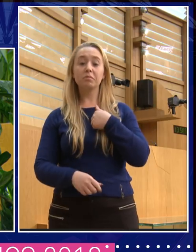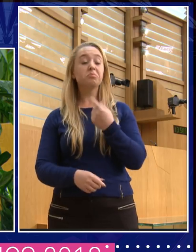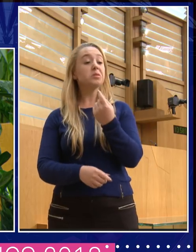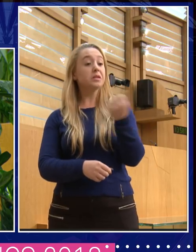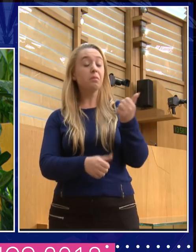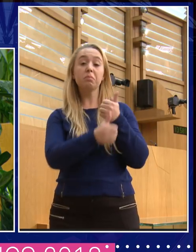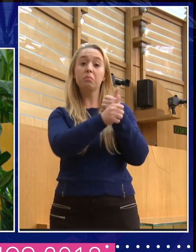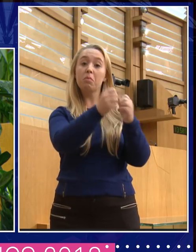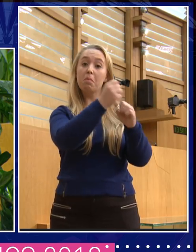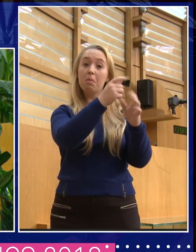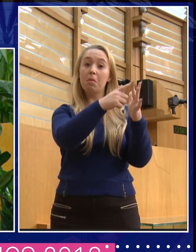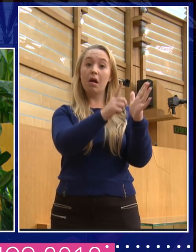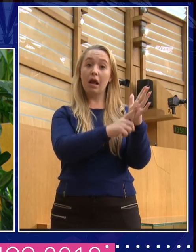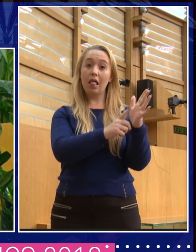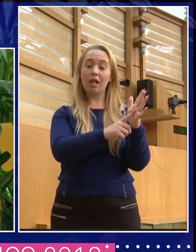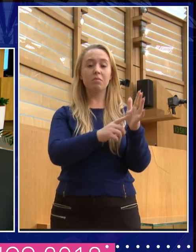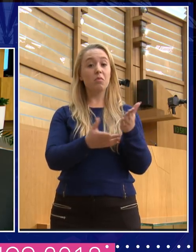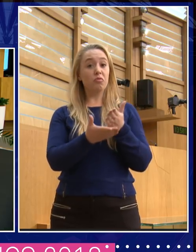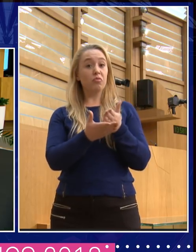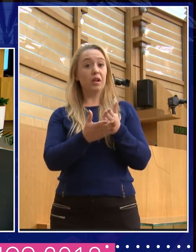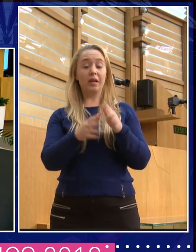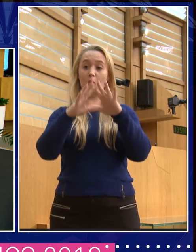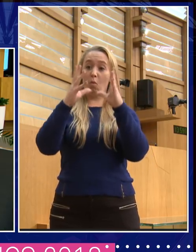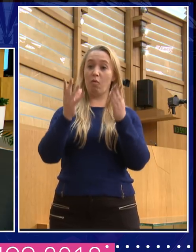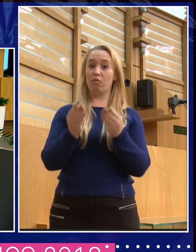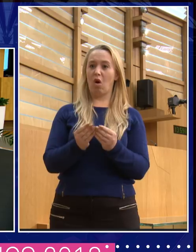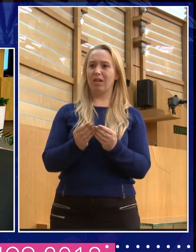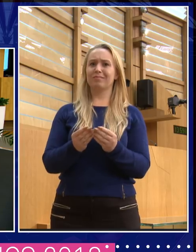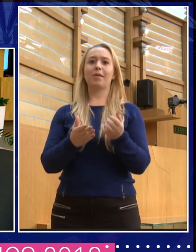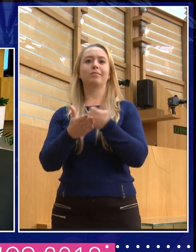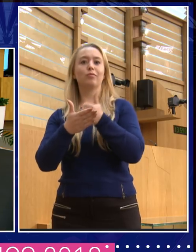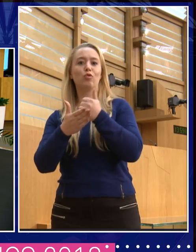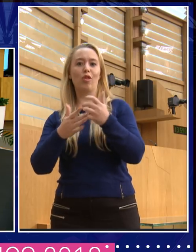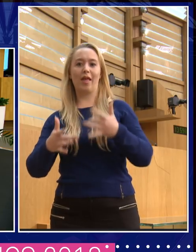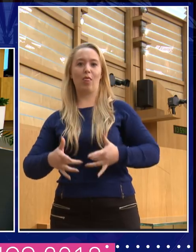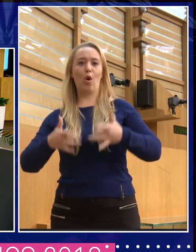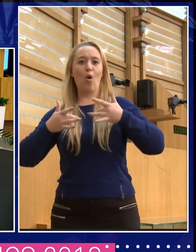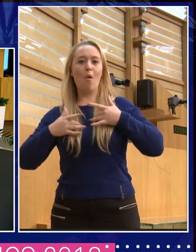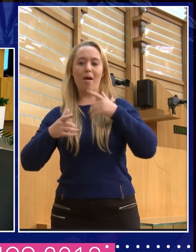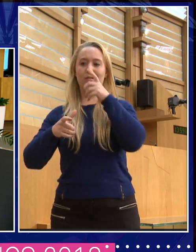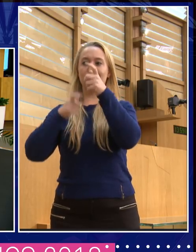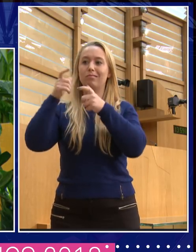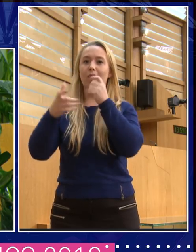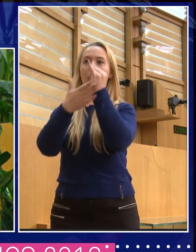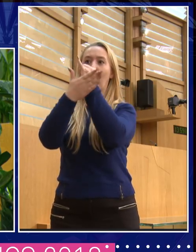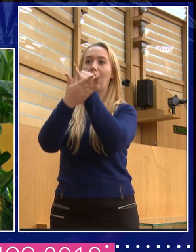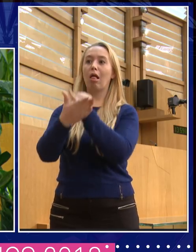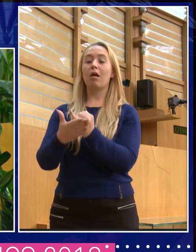those comments under the line in the Daily Mail, which are usually so absolutely ghastly, they were mostly on my side.